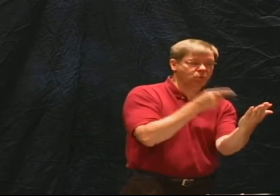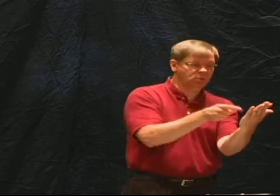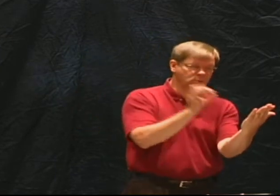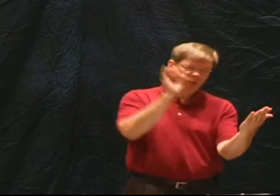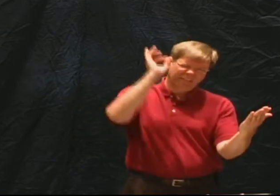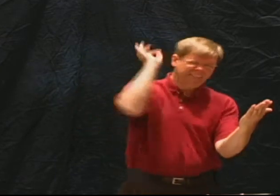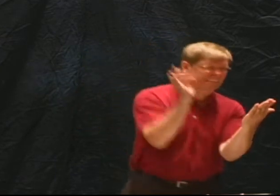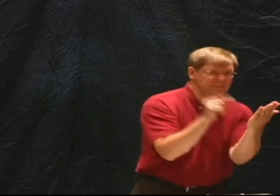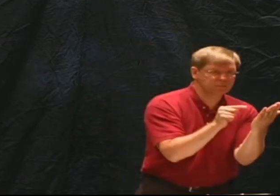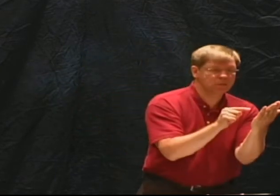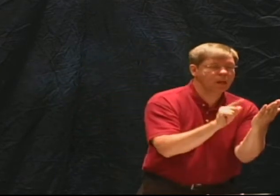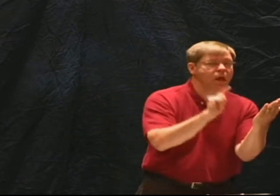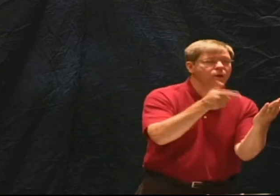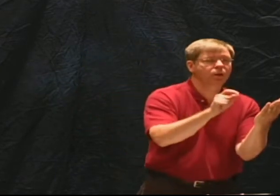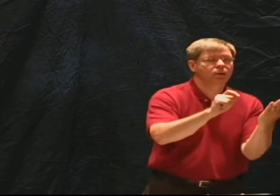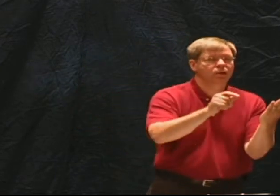they were inerrant.